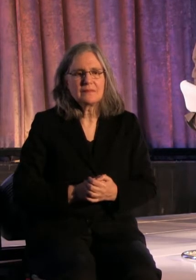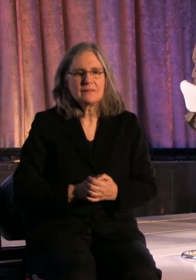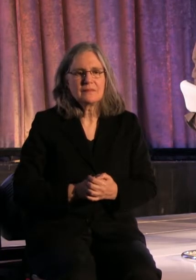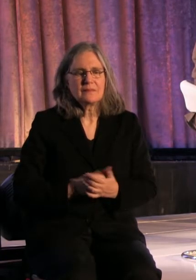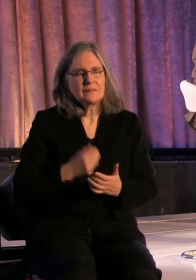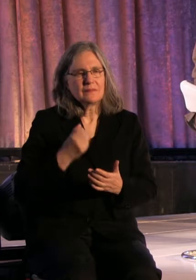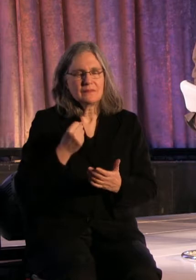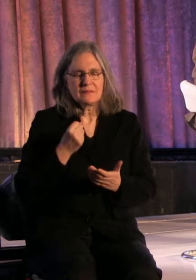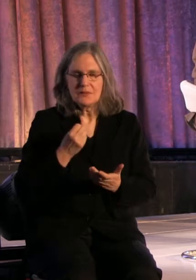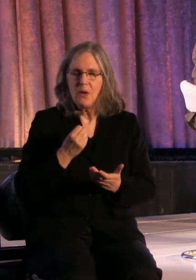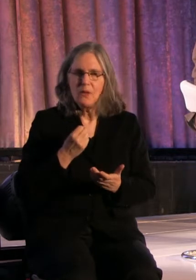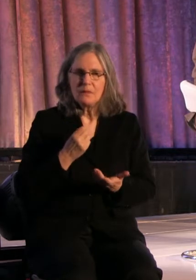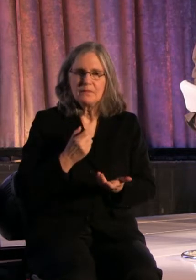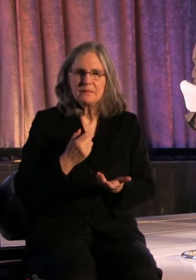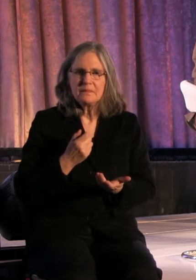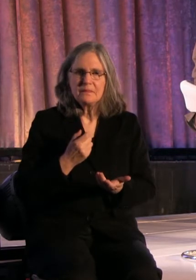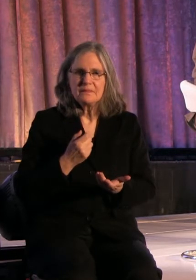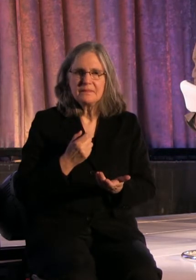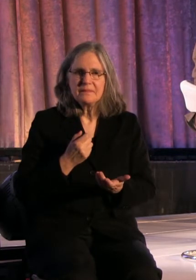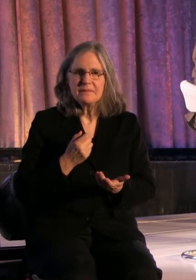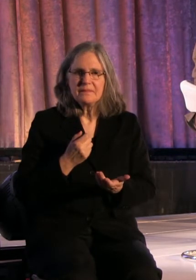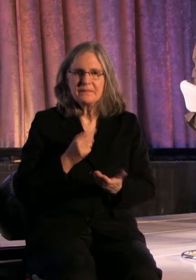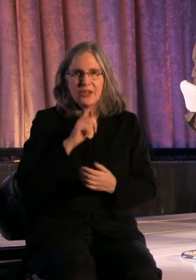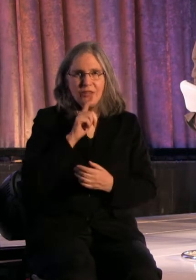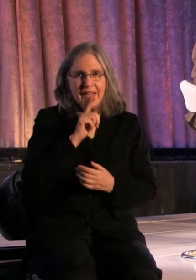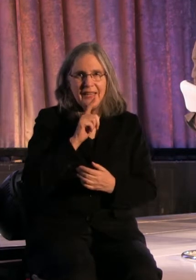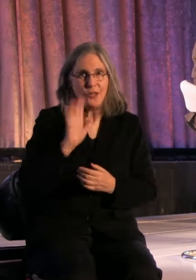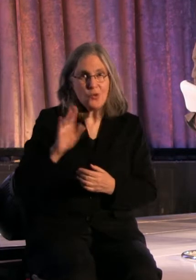so I guess that's avoiding the question.